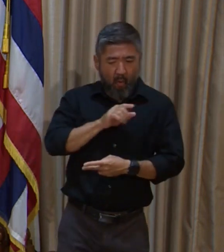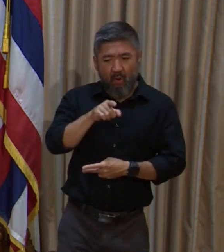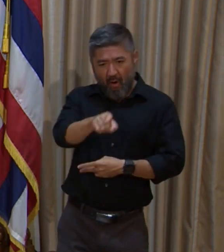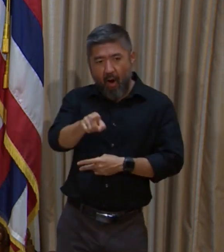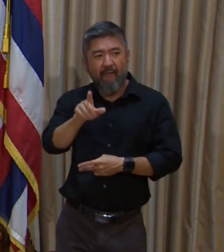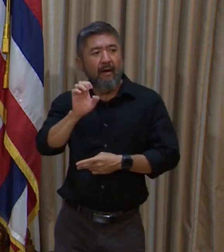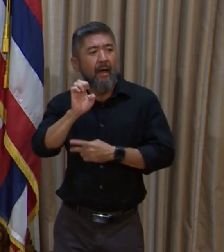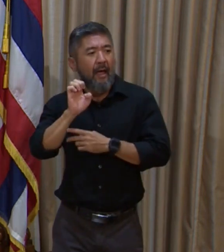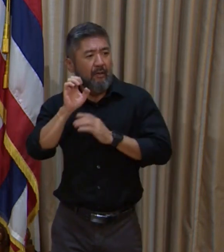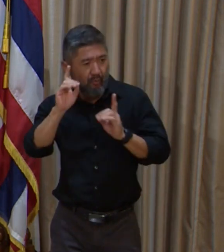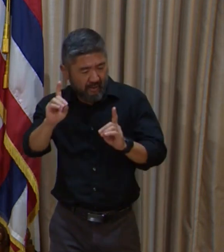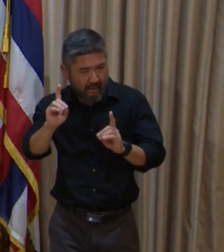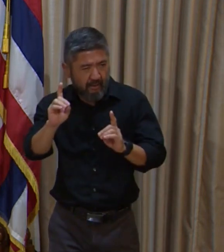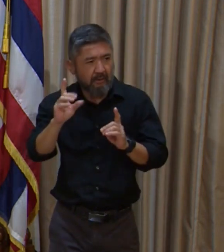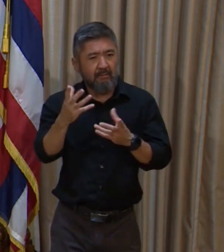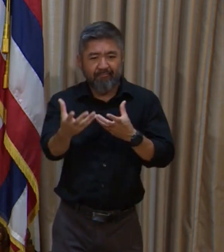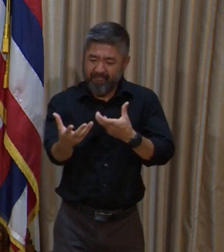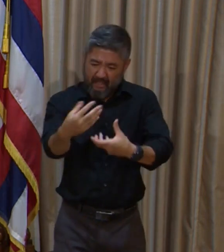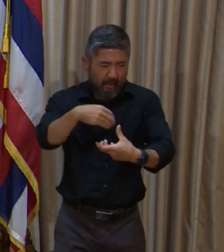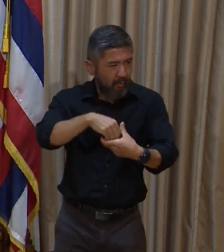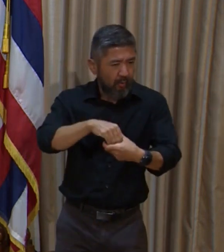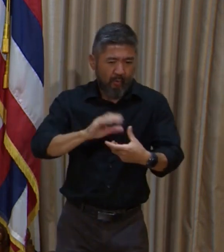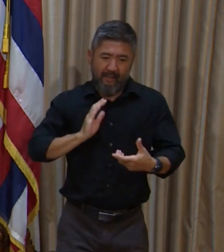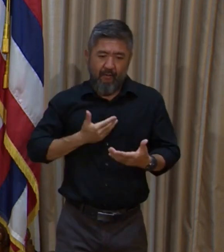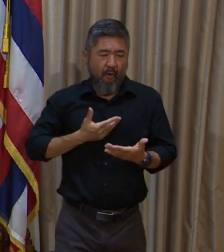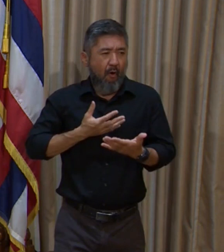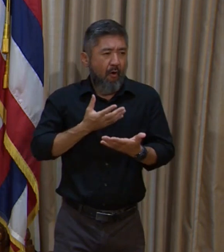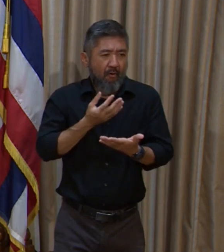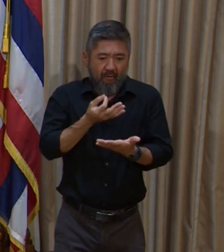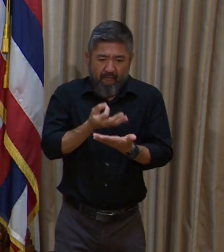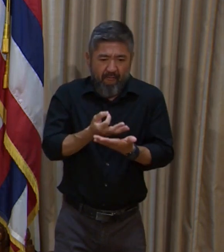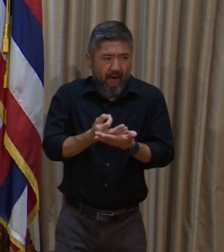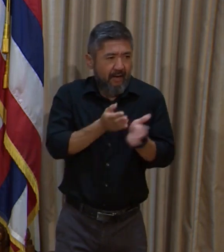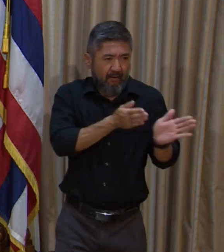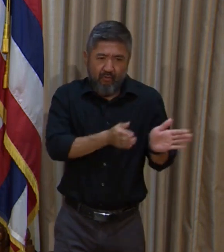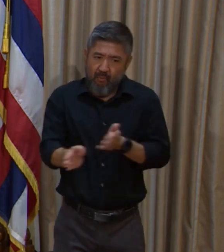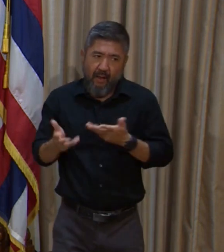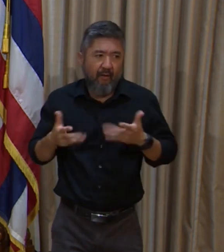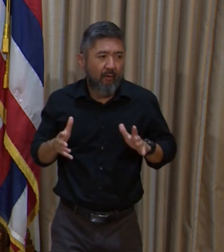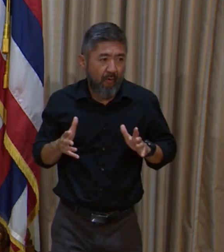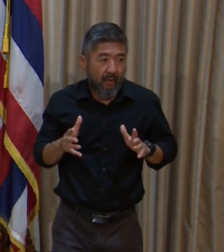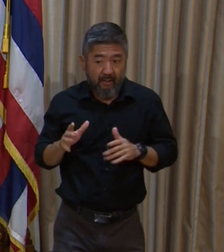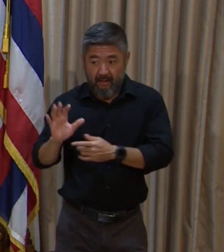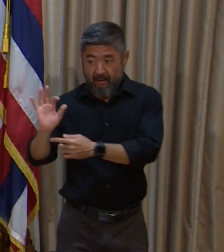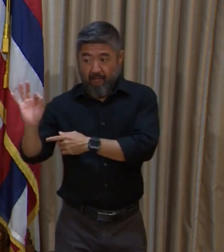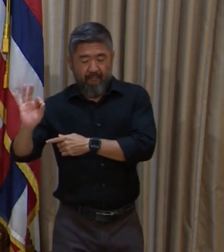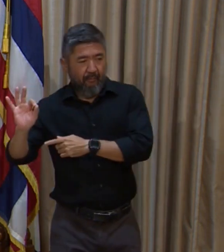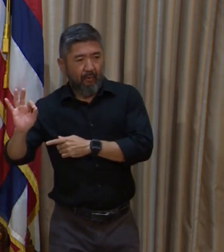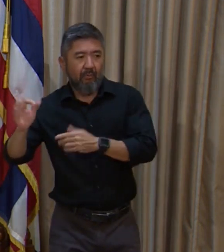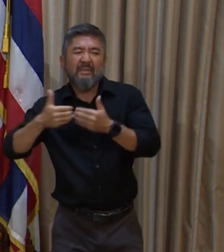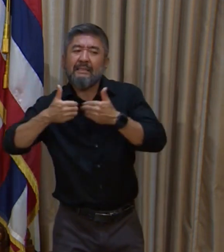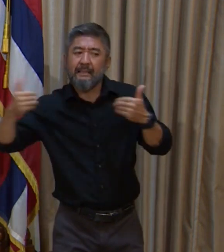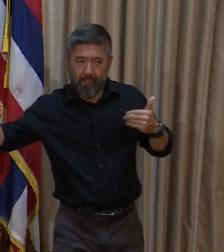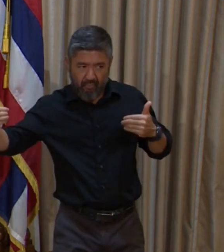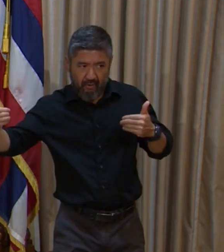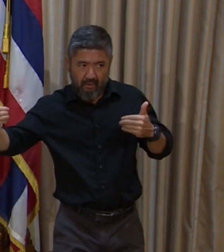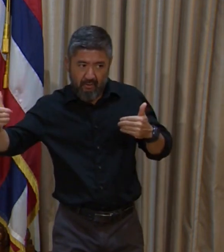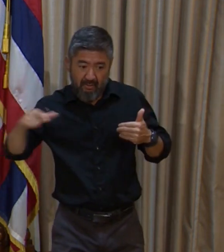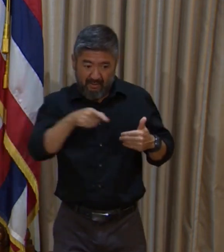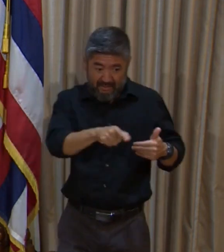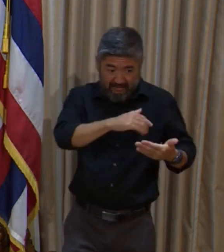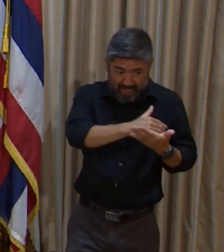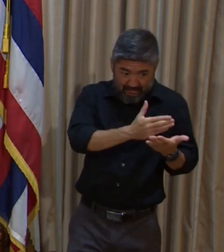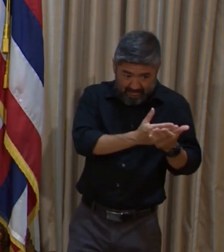reflected in the financial plans that we have. So the furlough savings is in addition to the budget